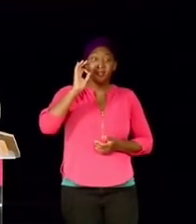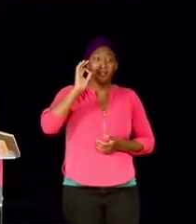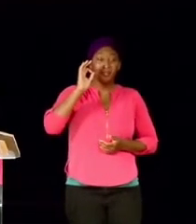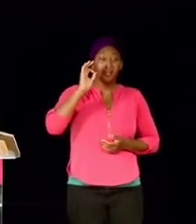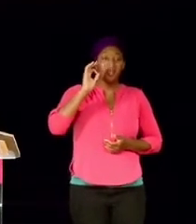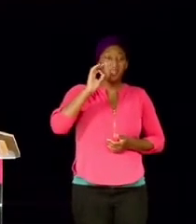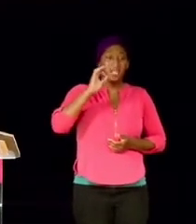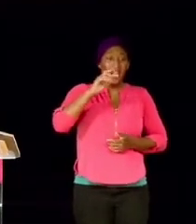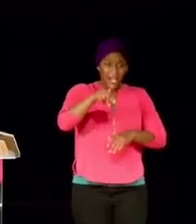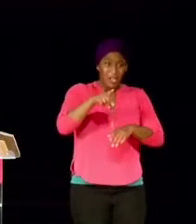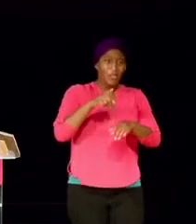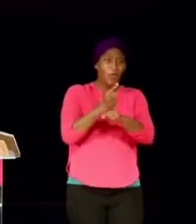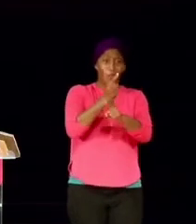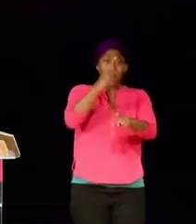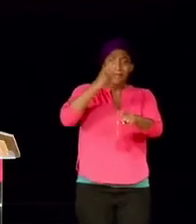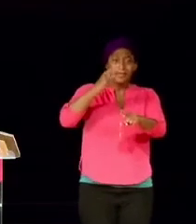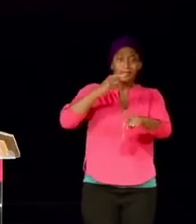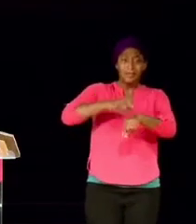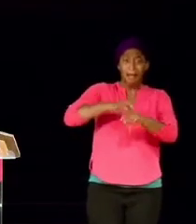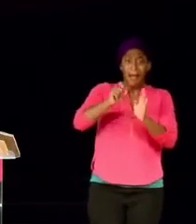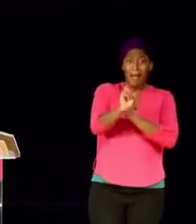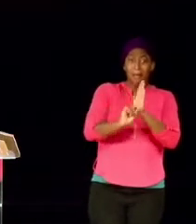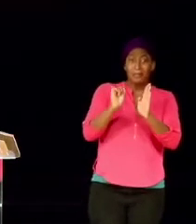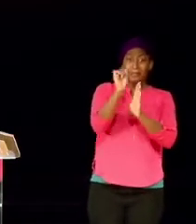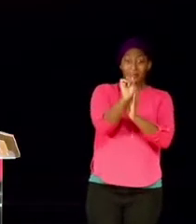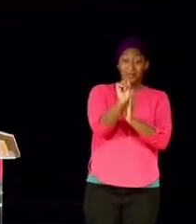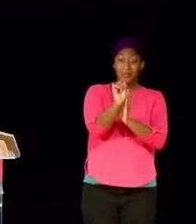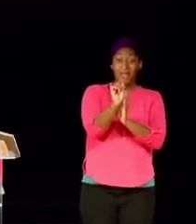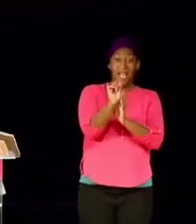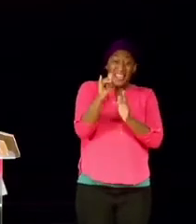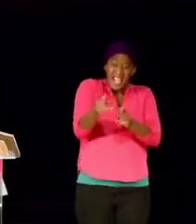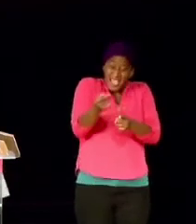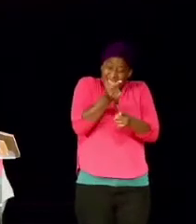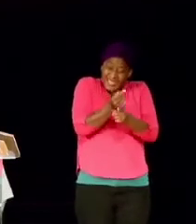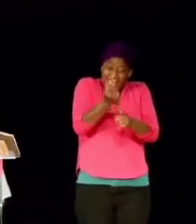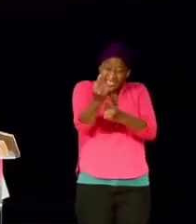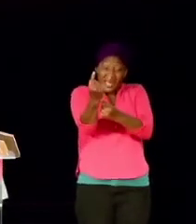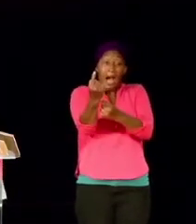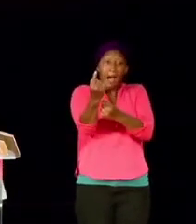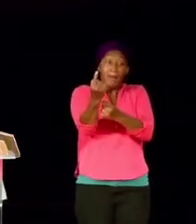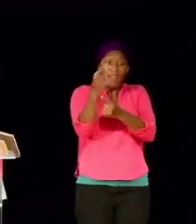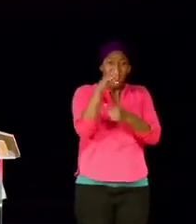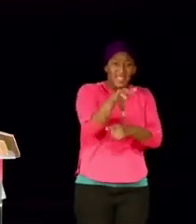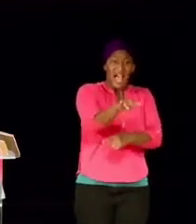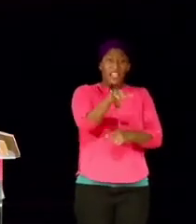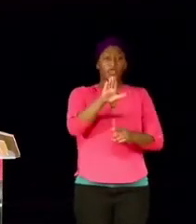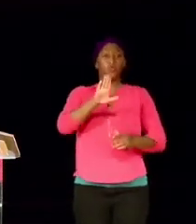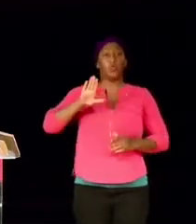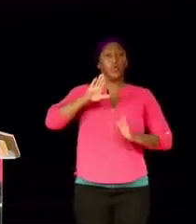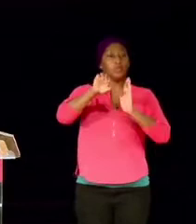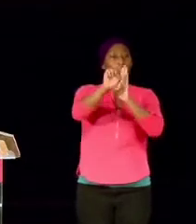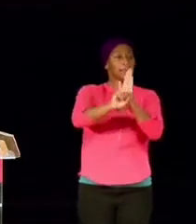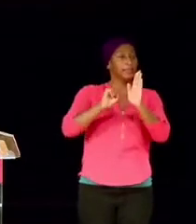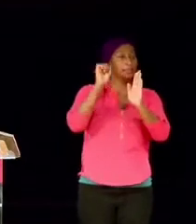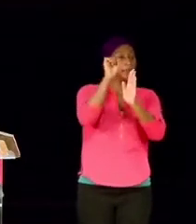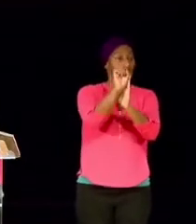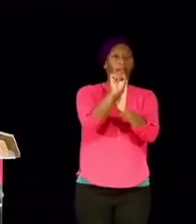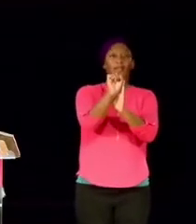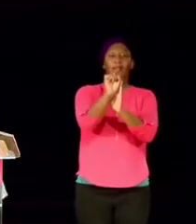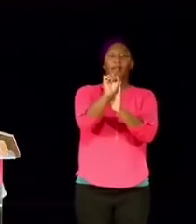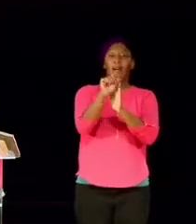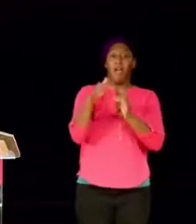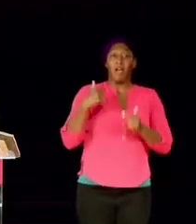in season. It's set time. That's the season. And you and I